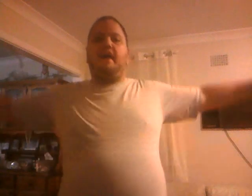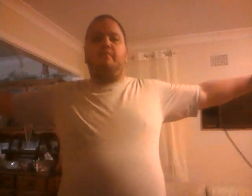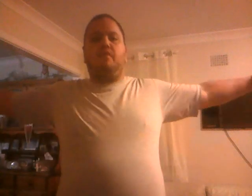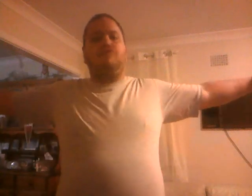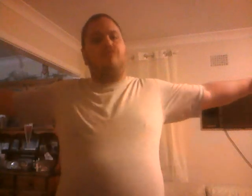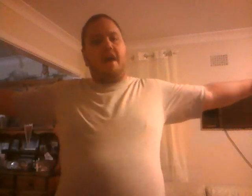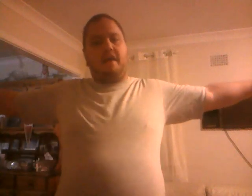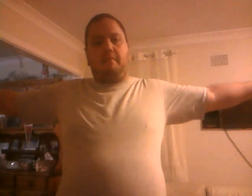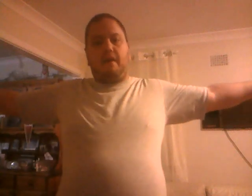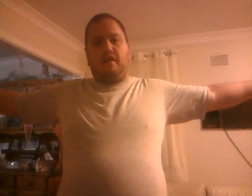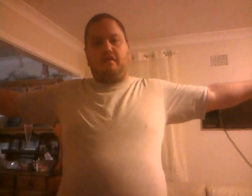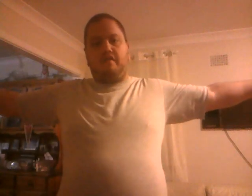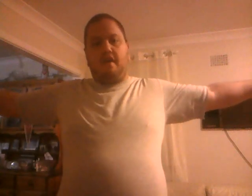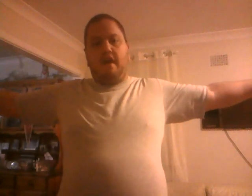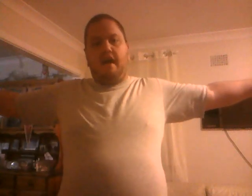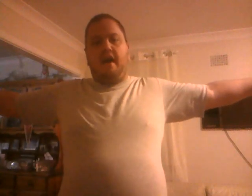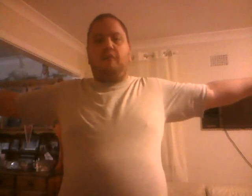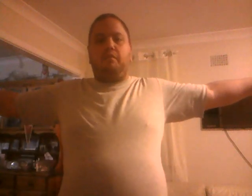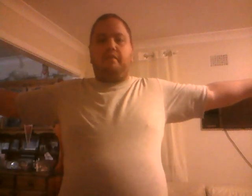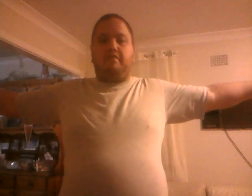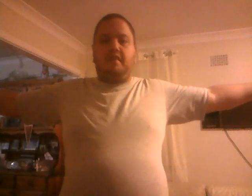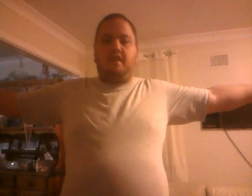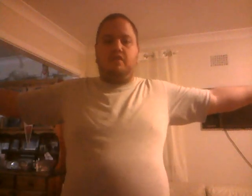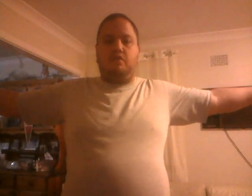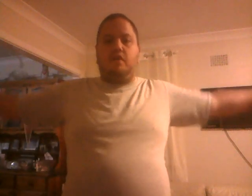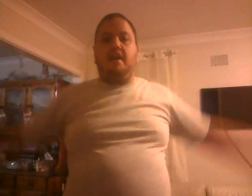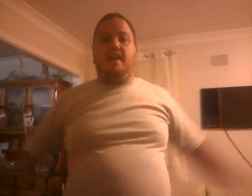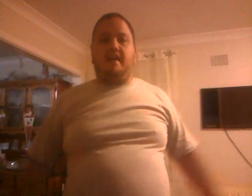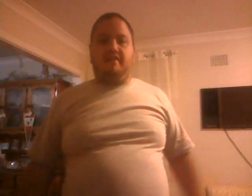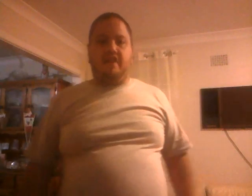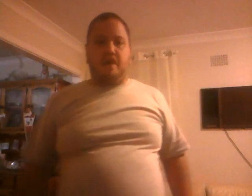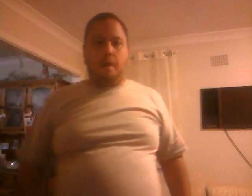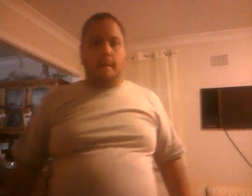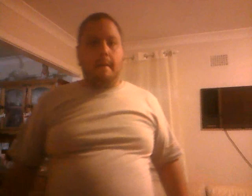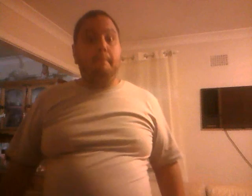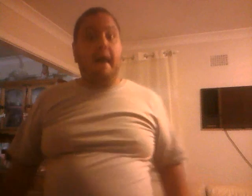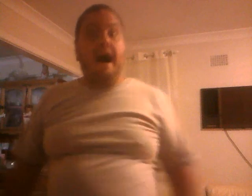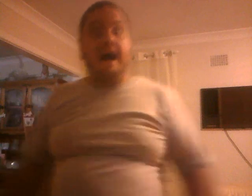am Dragon Barrows and I will be seeing you in the next video bye